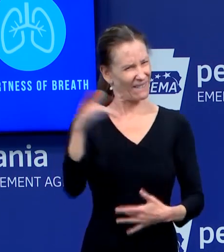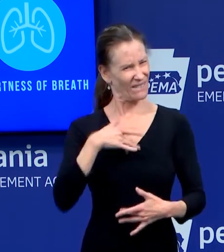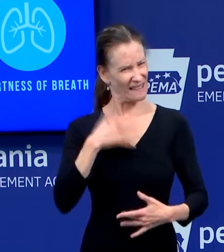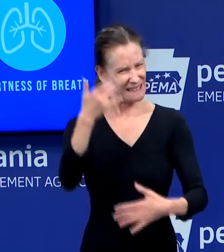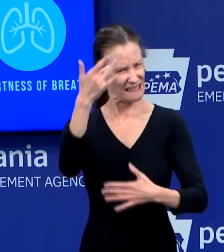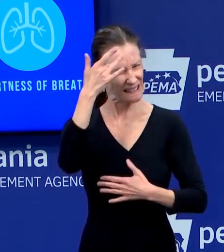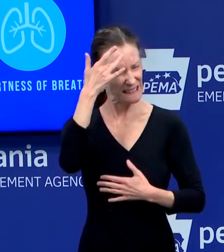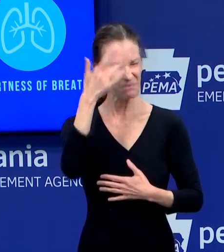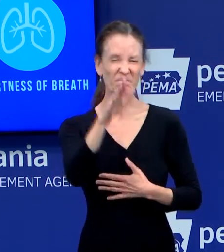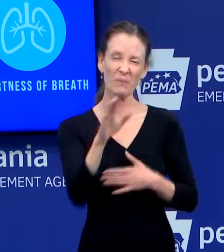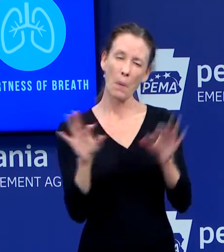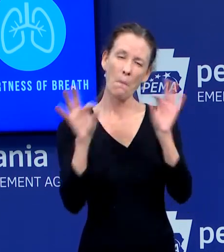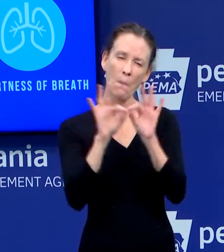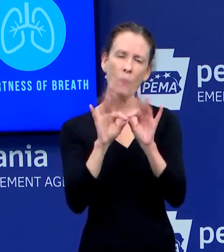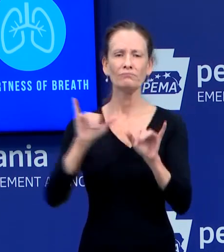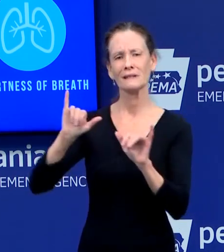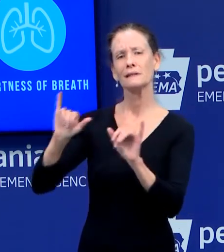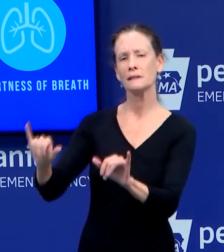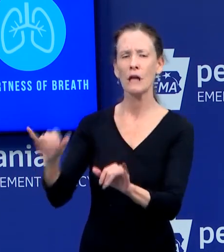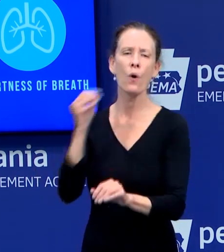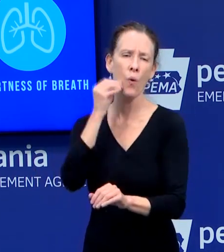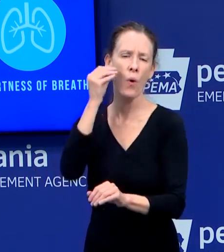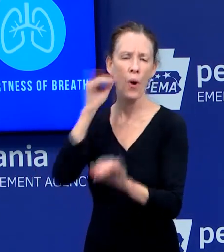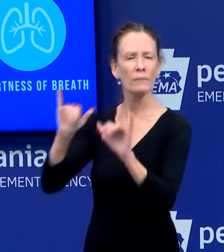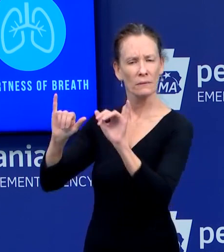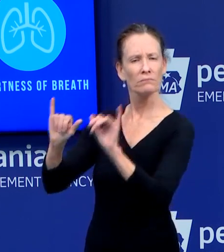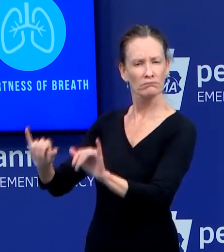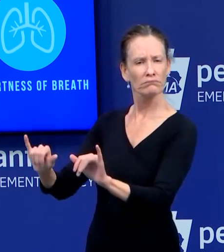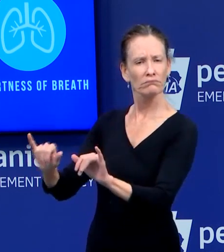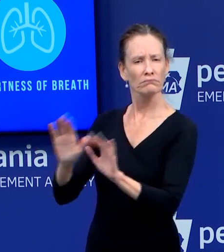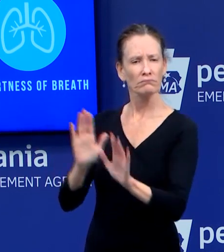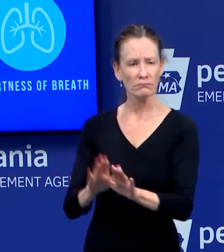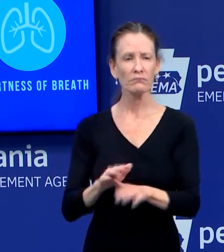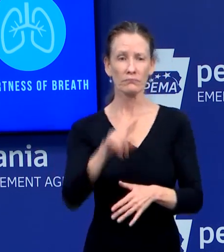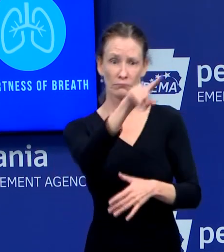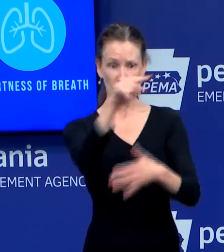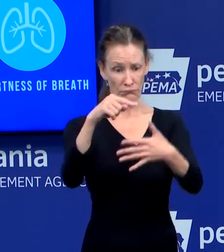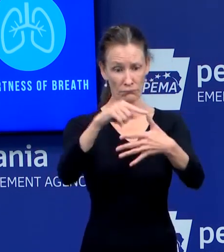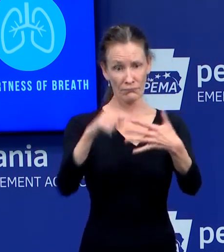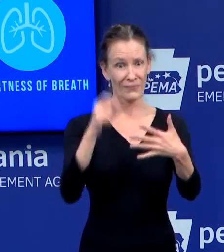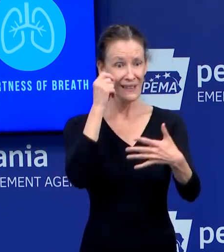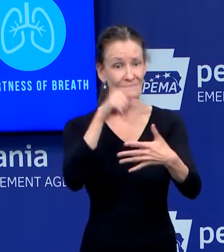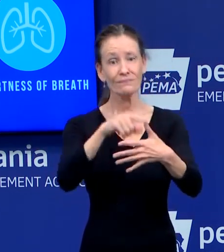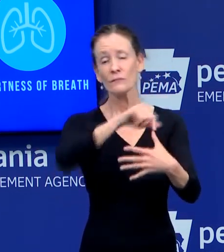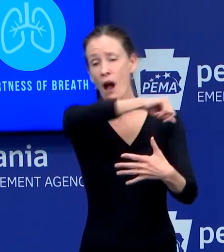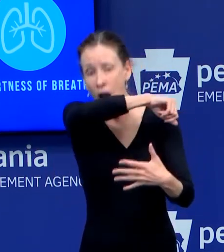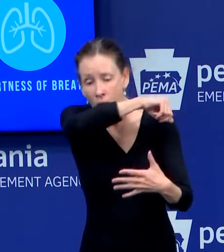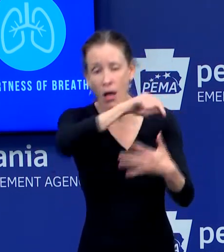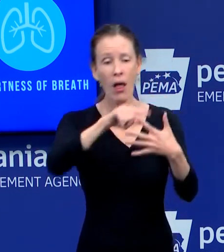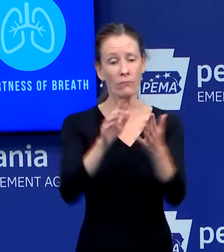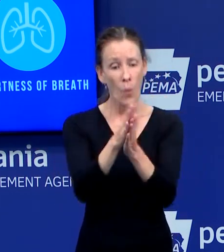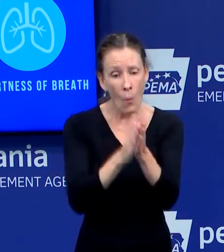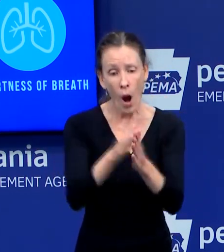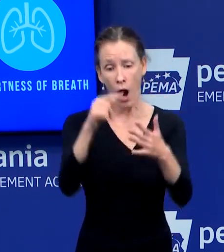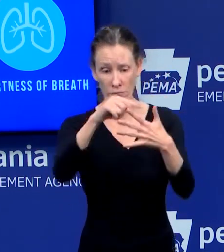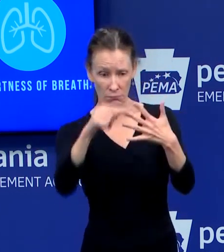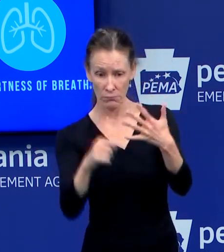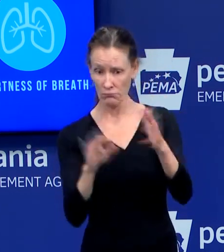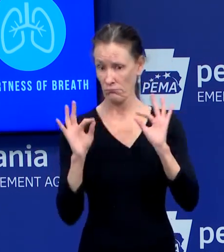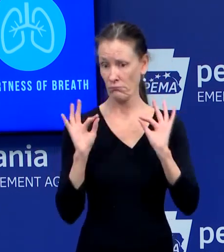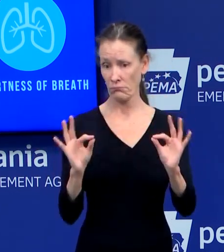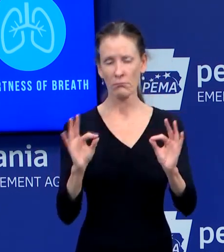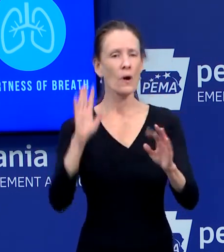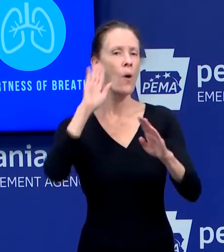the spread of this virus, COVID-19. For the most reliable information related to